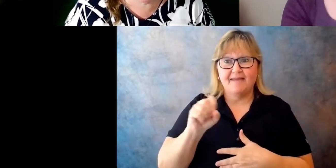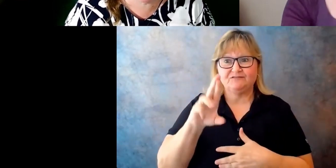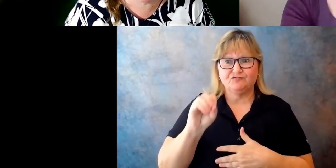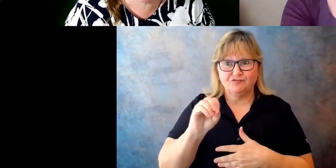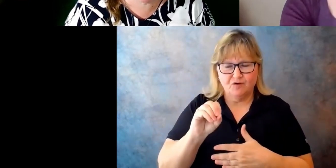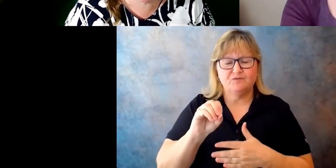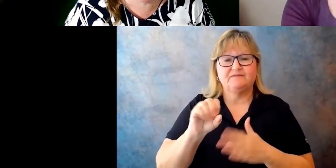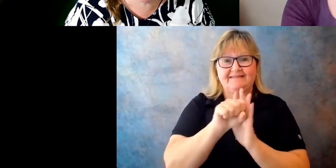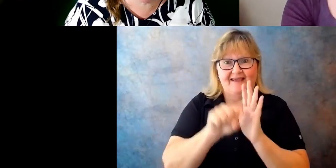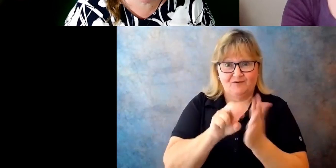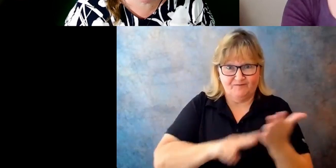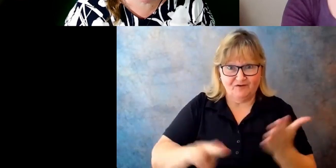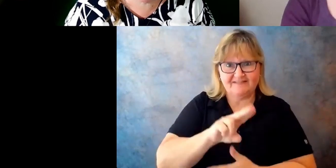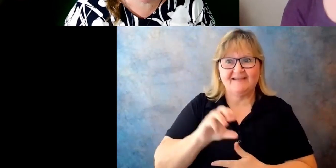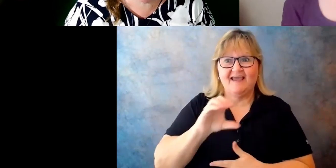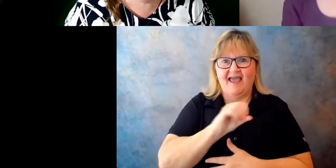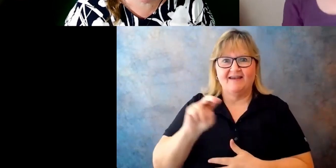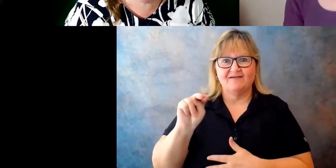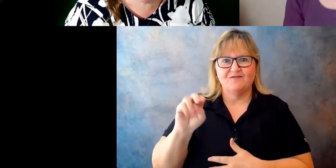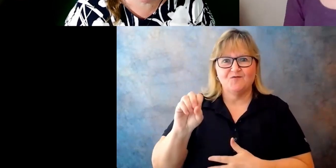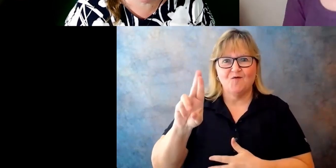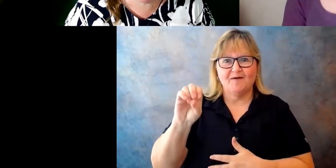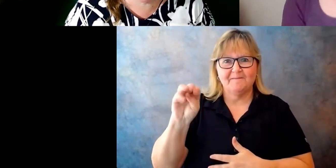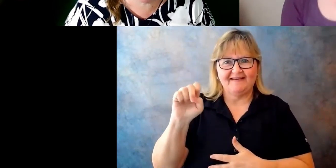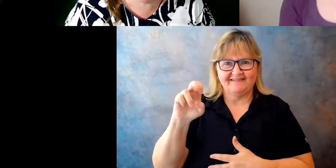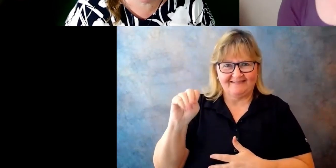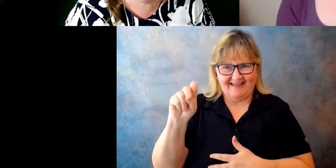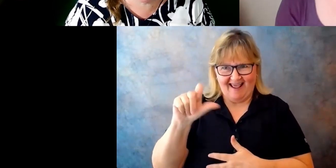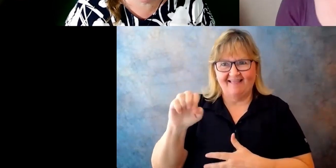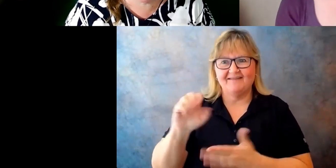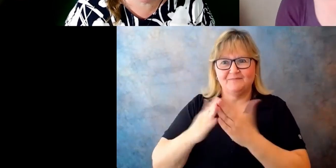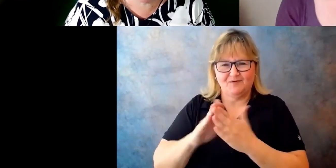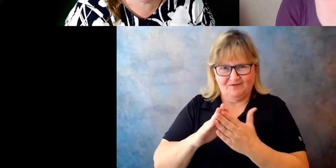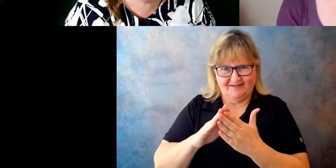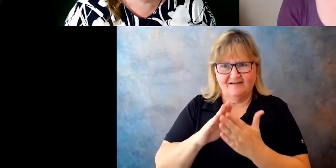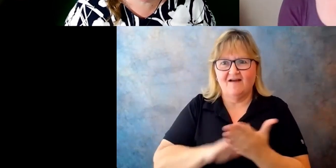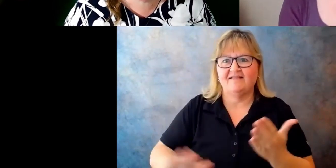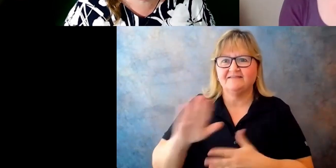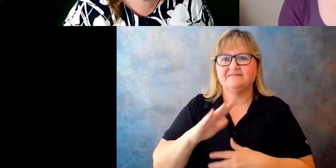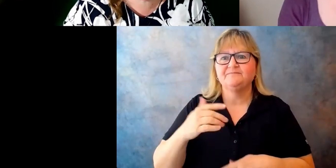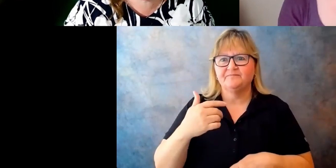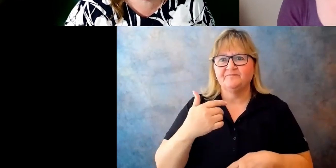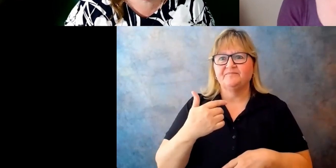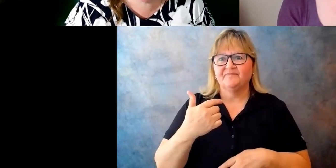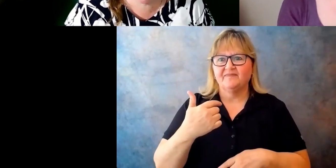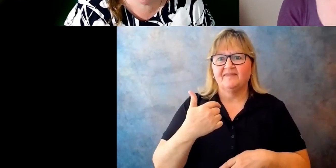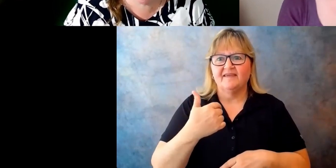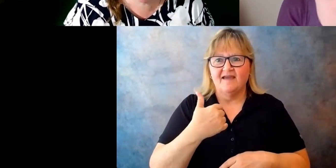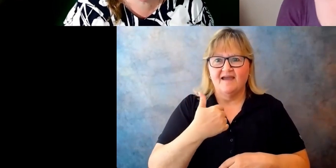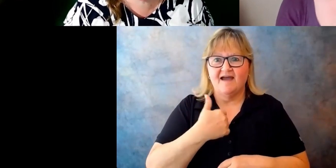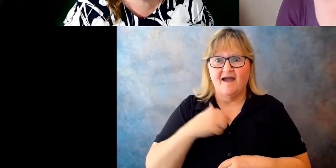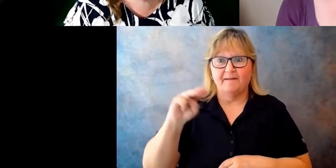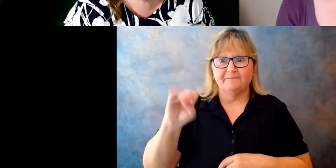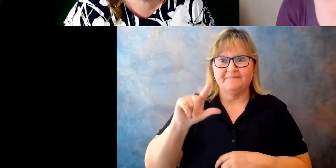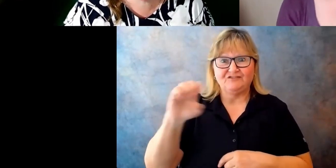College. I'm Michelle Bonfilio, a graduate student in the Rehabilitation and Addiction Counseling Grant Scholar Program. I'm a white